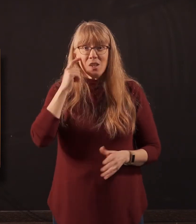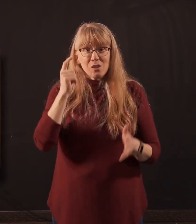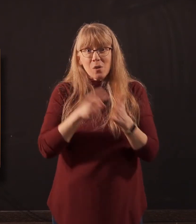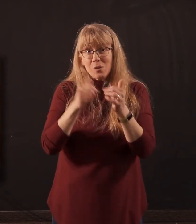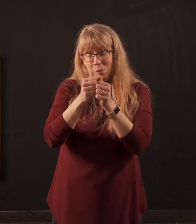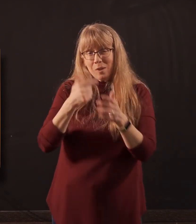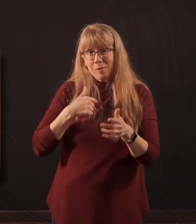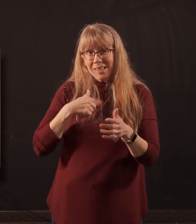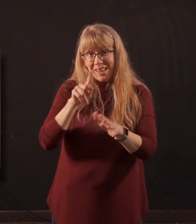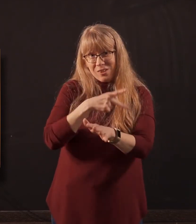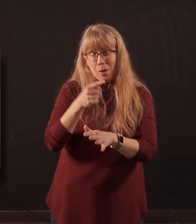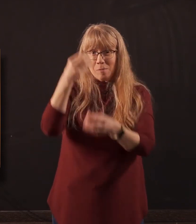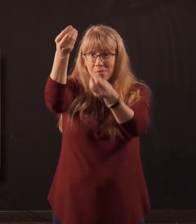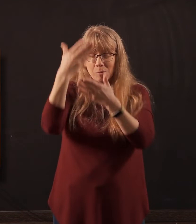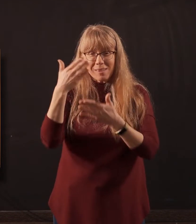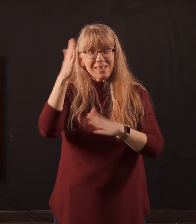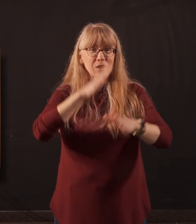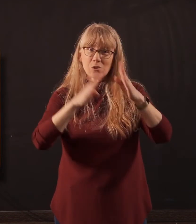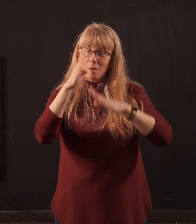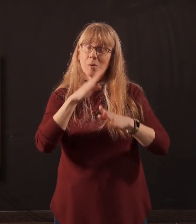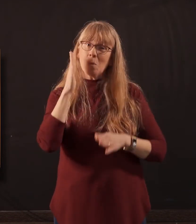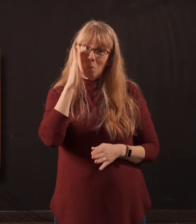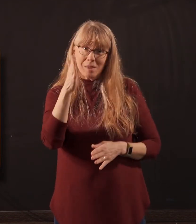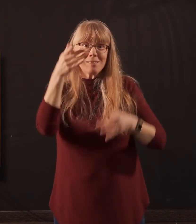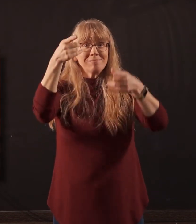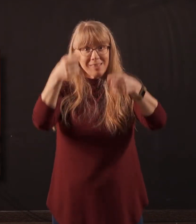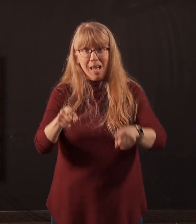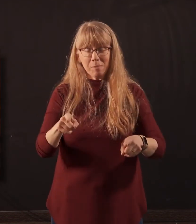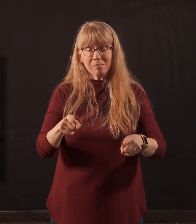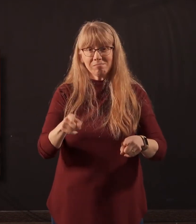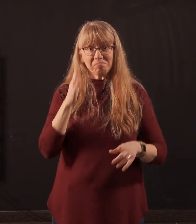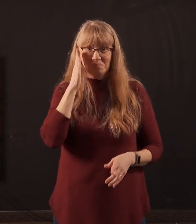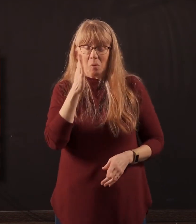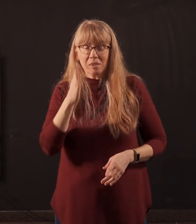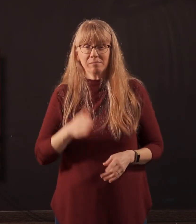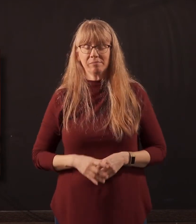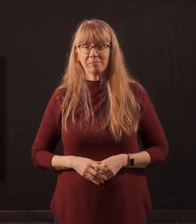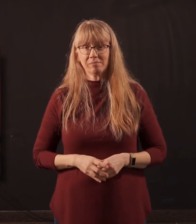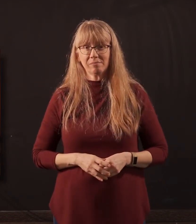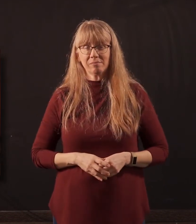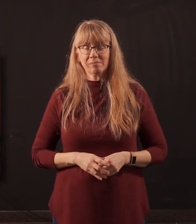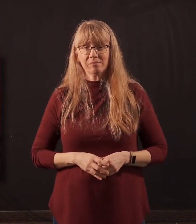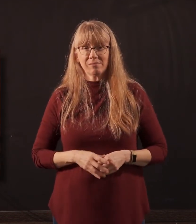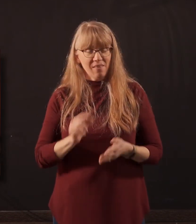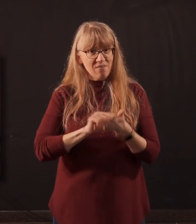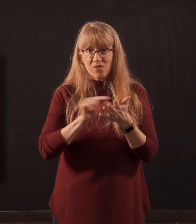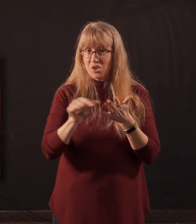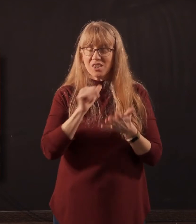that this psalm tells us that trouble will come. Trouble is going to come. This verse does not say that